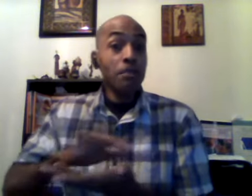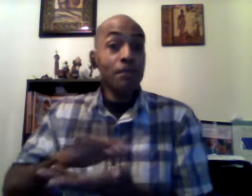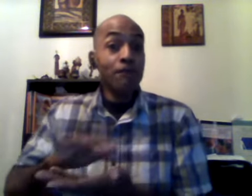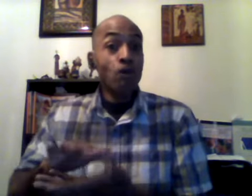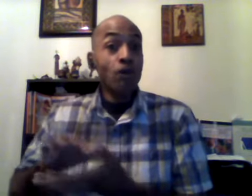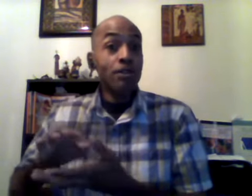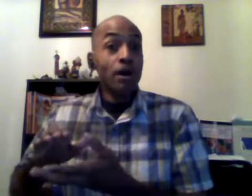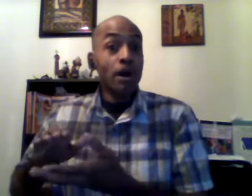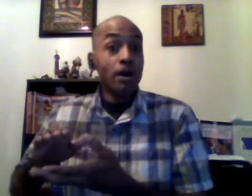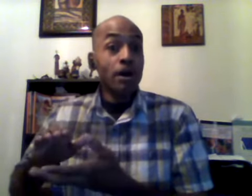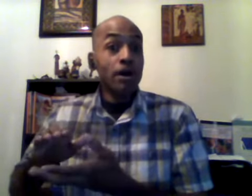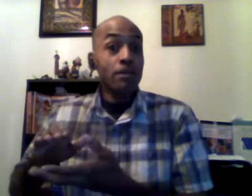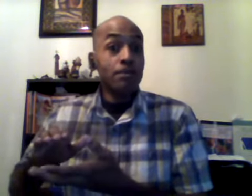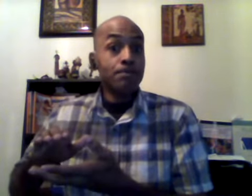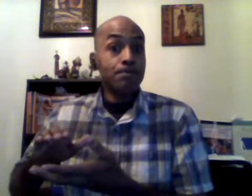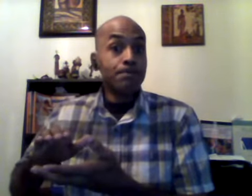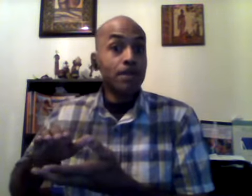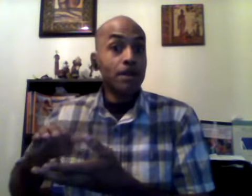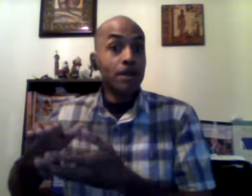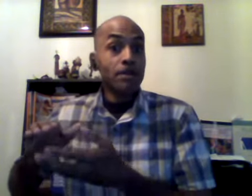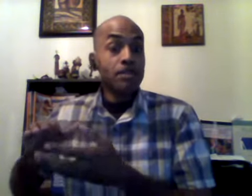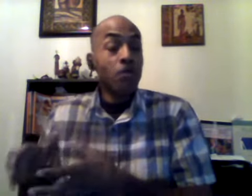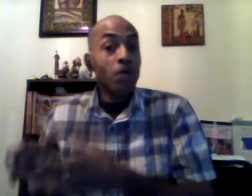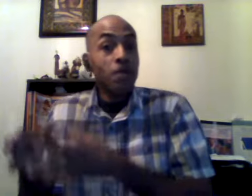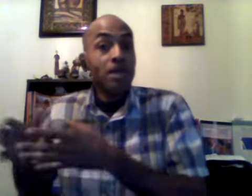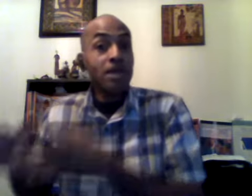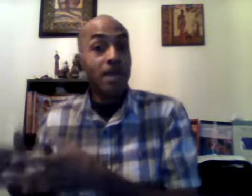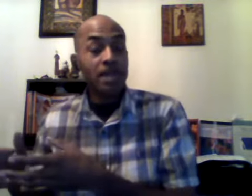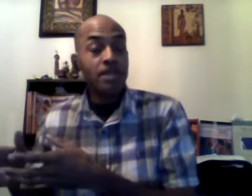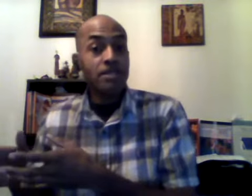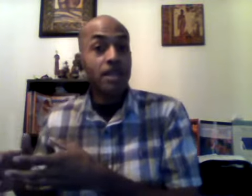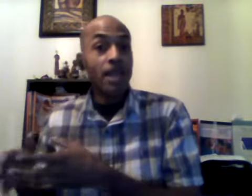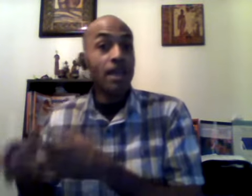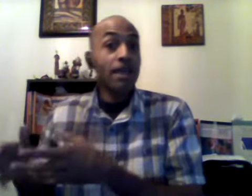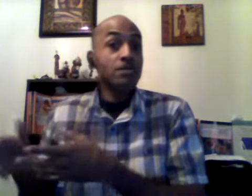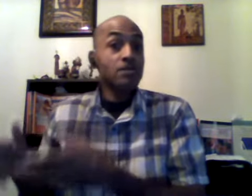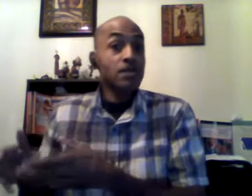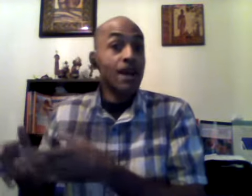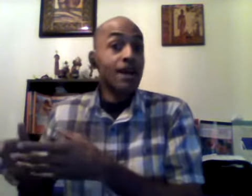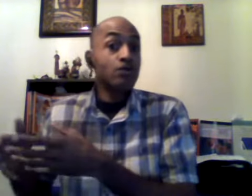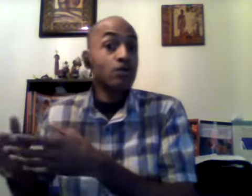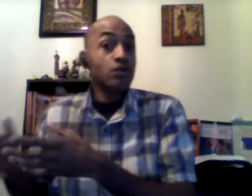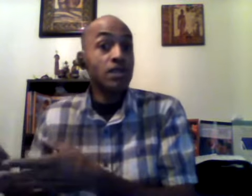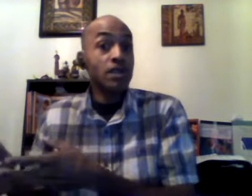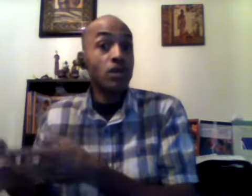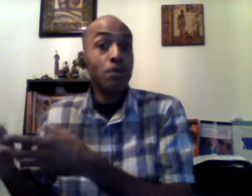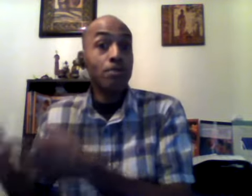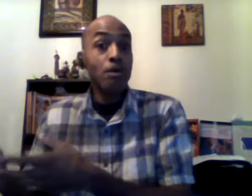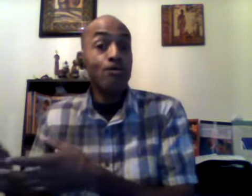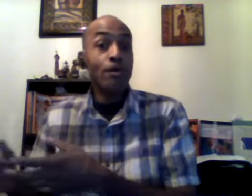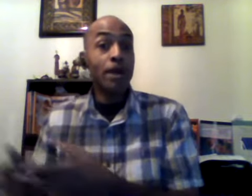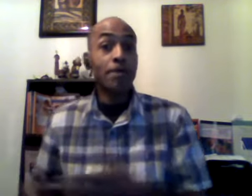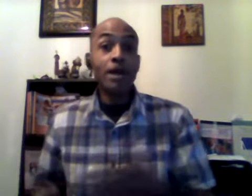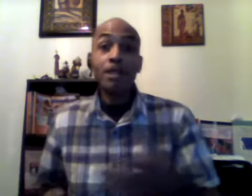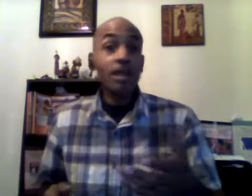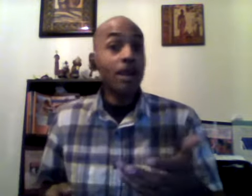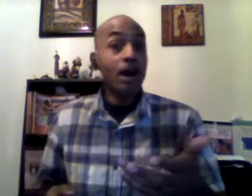before um someone begins a exercise routine or program they are